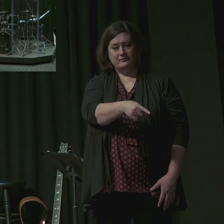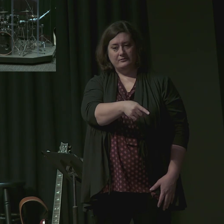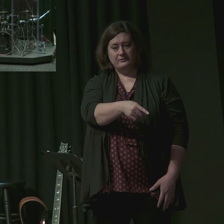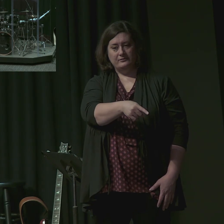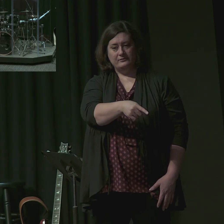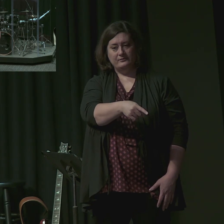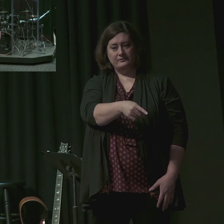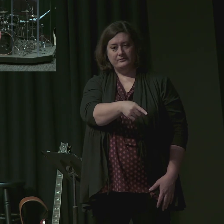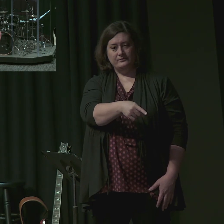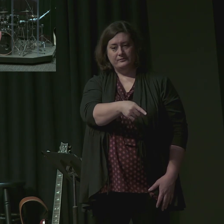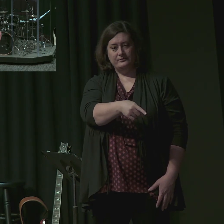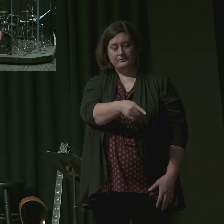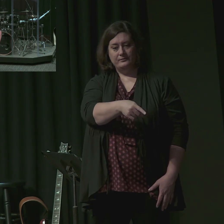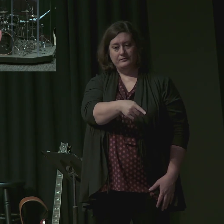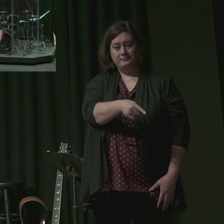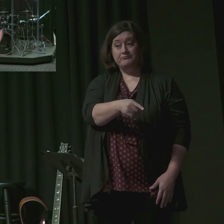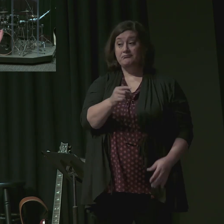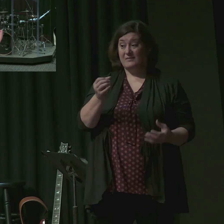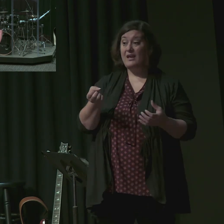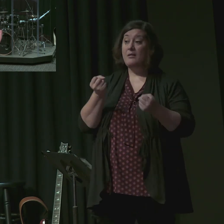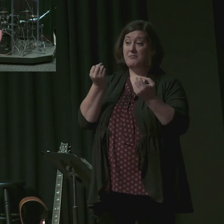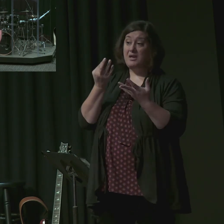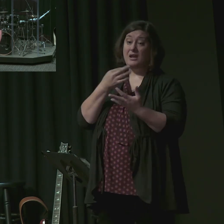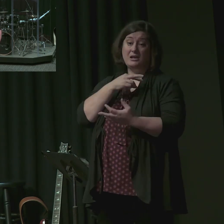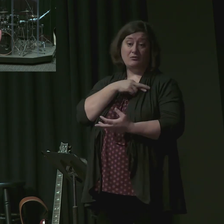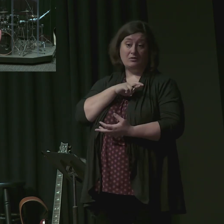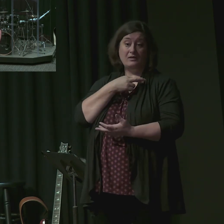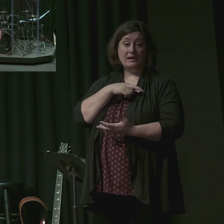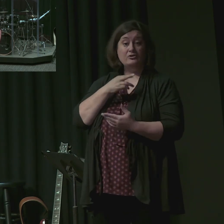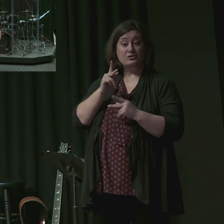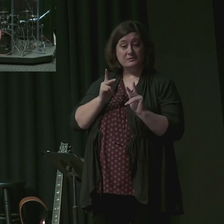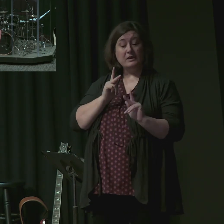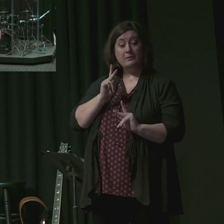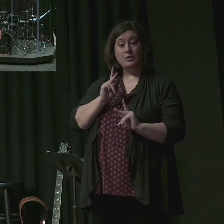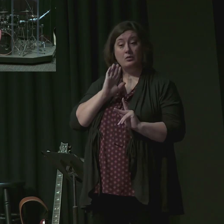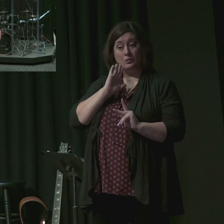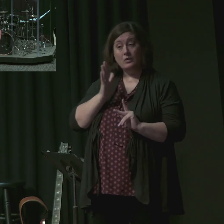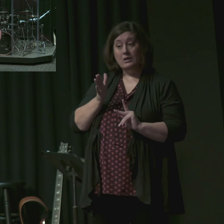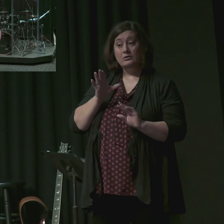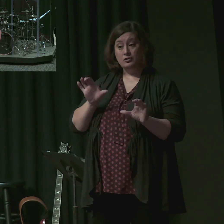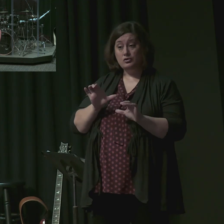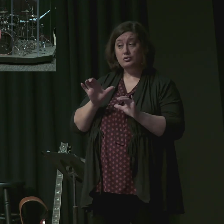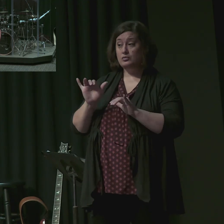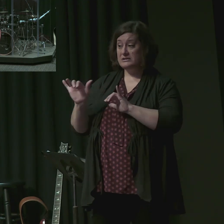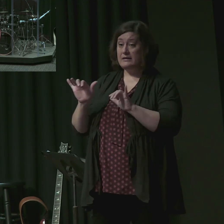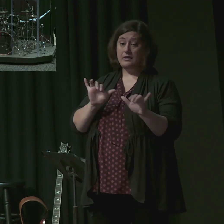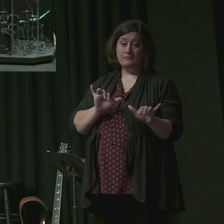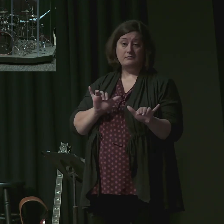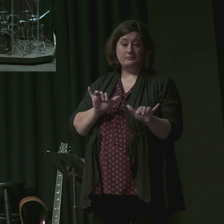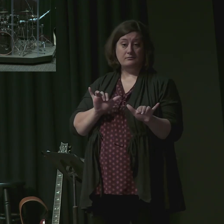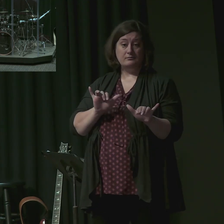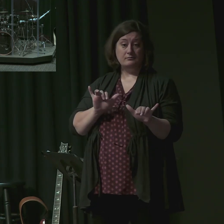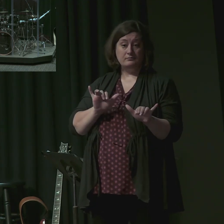And there are many myths to which even religious people turn. In the face of the myths of